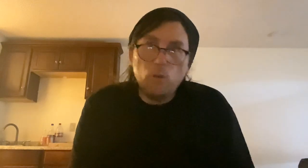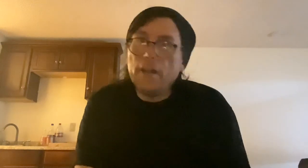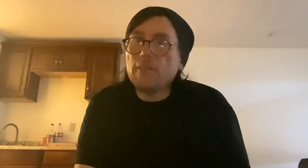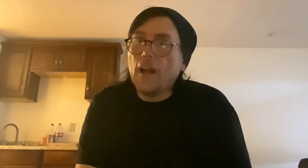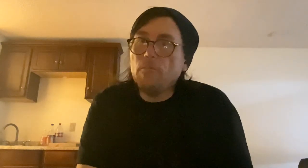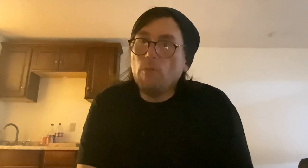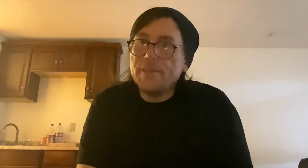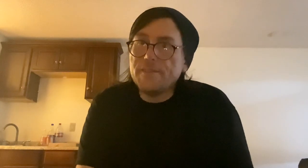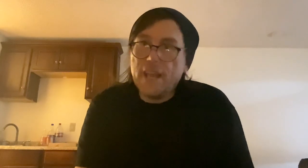what I've got was this.